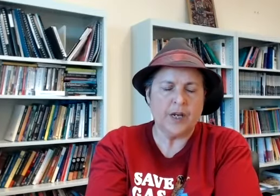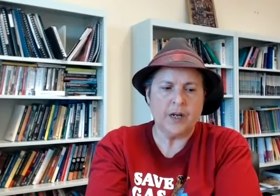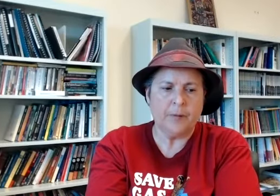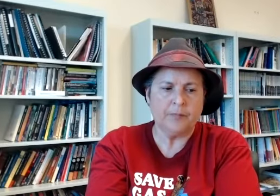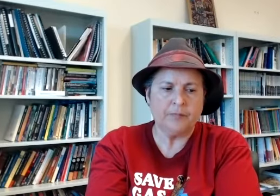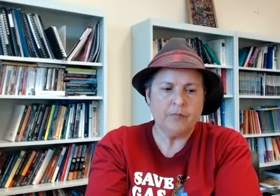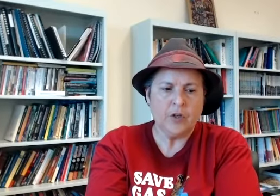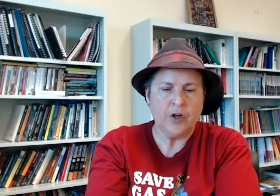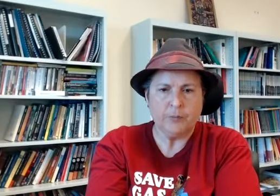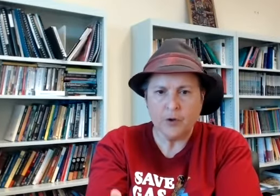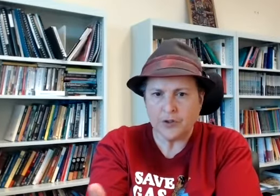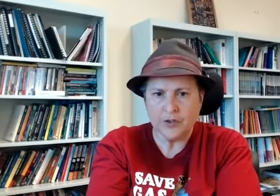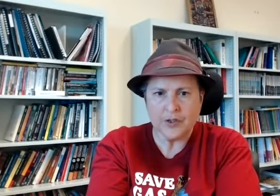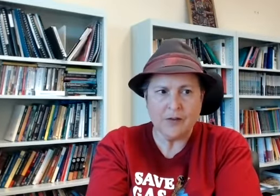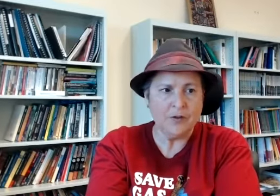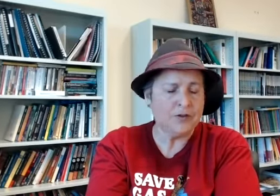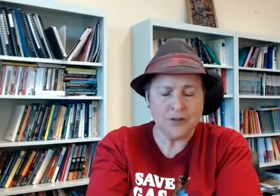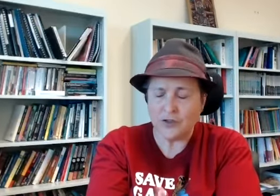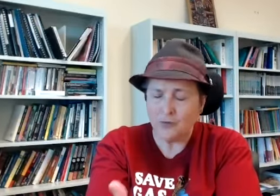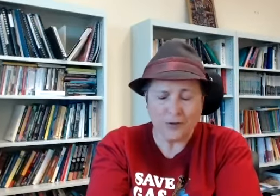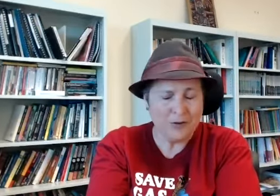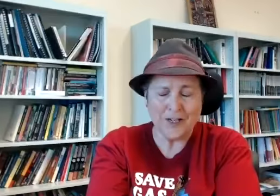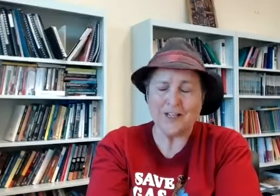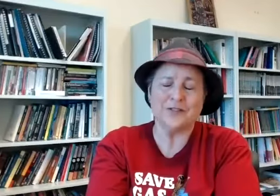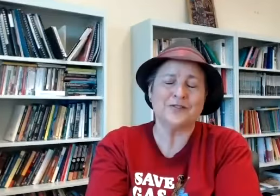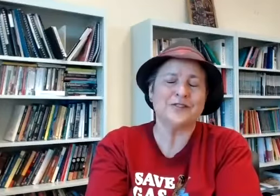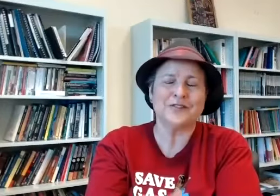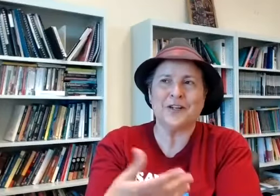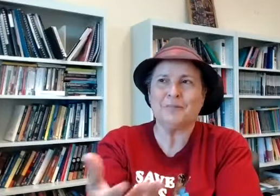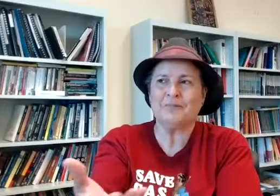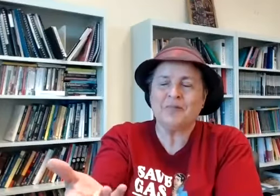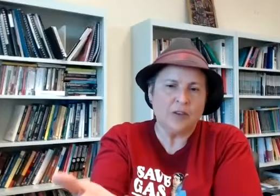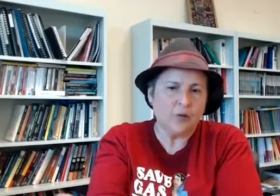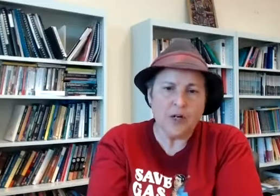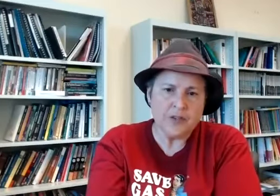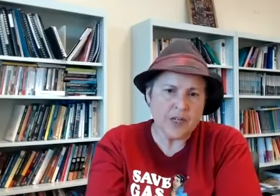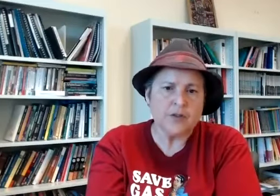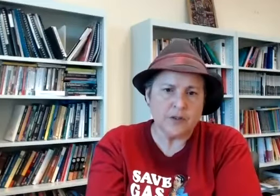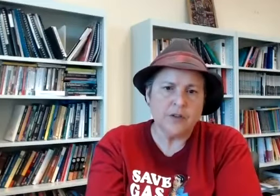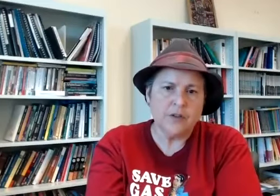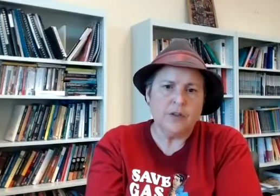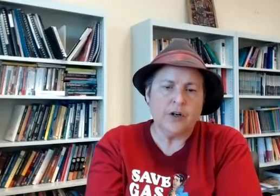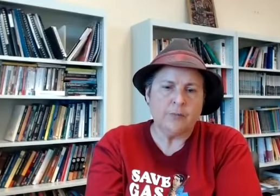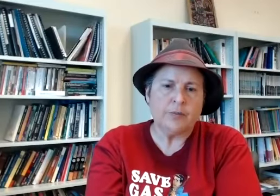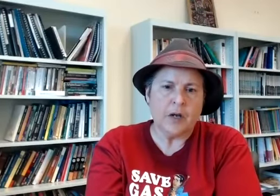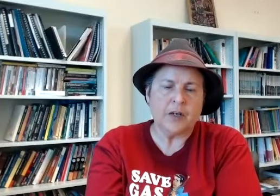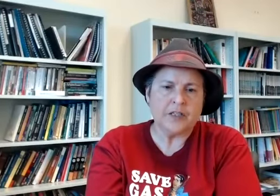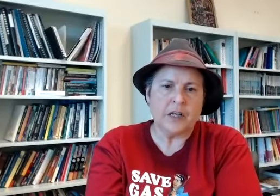um you know the politicians haven't and the general community hasn't and um the writers haven't you know i guess the